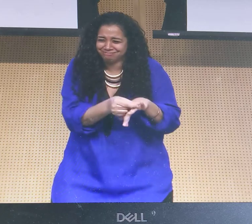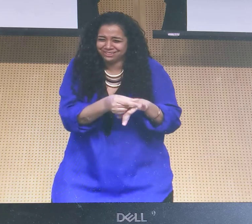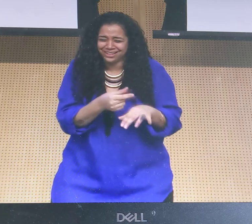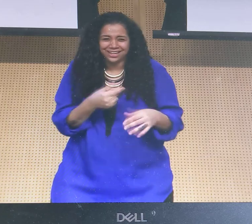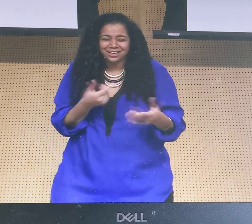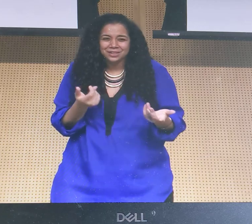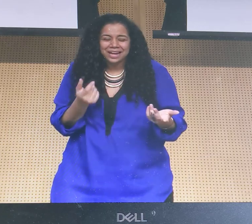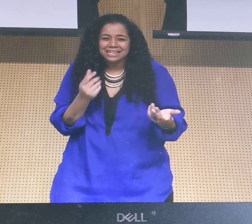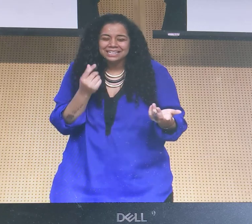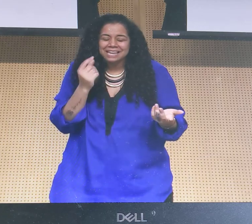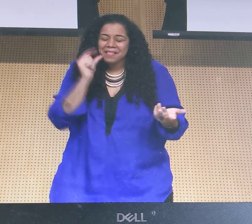It's just plastic.